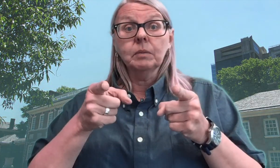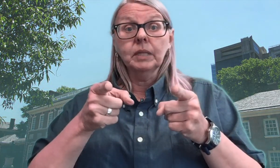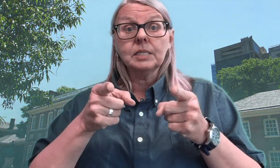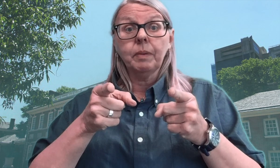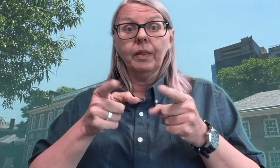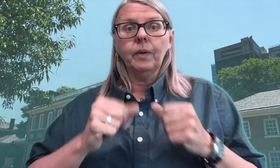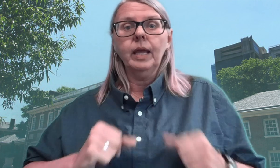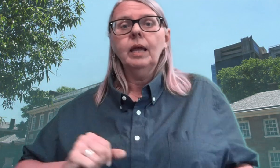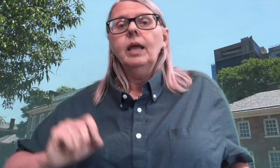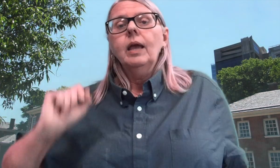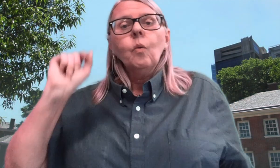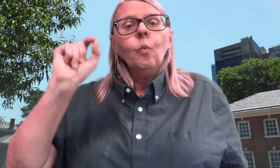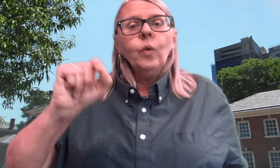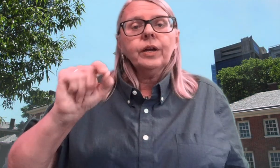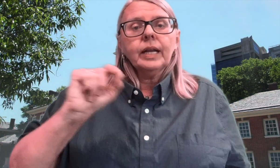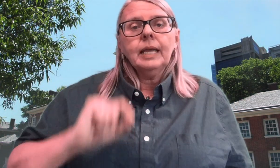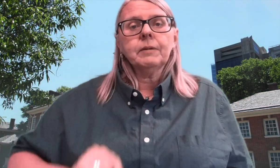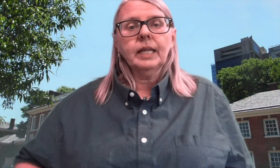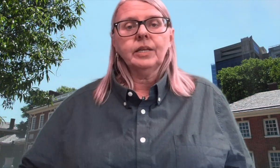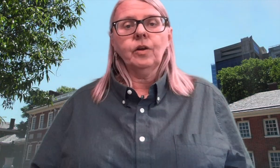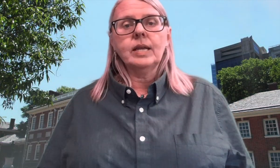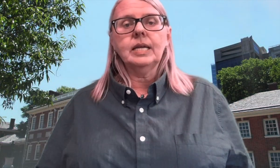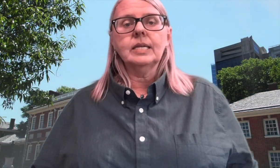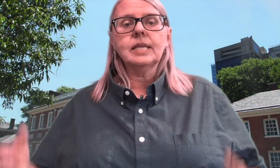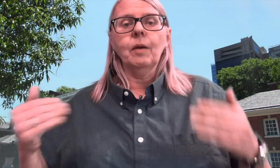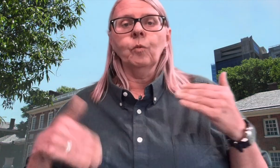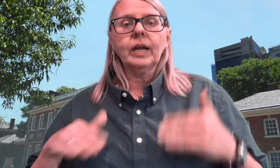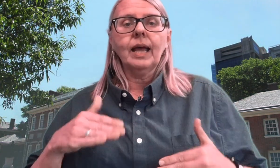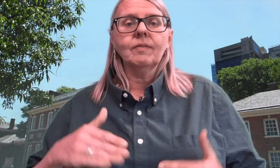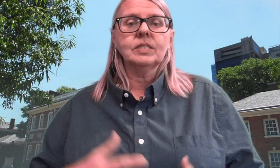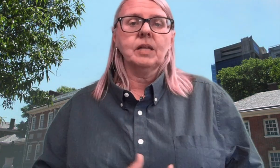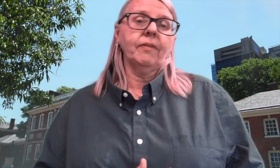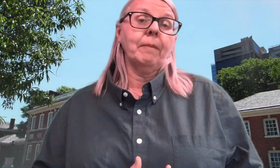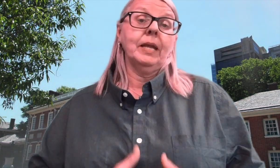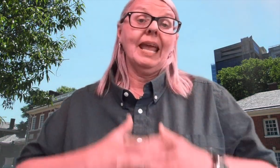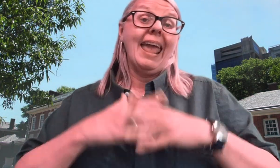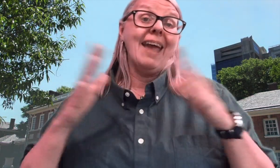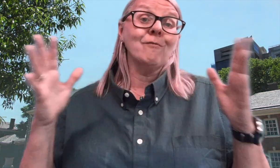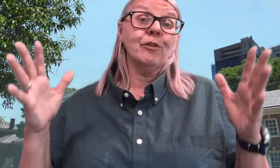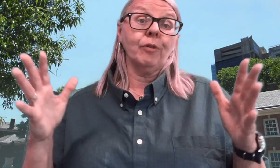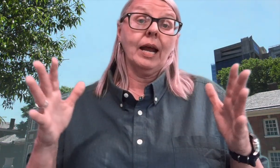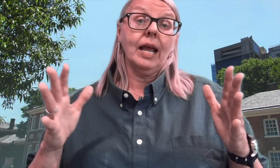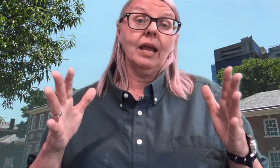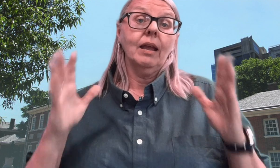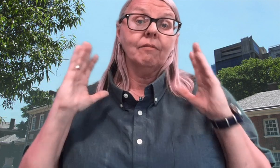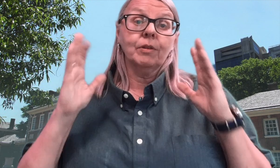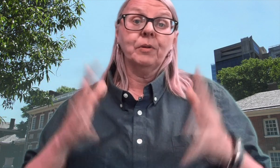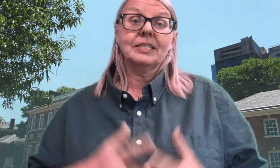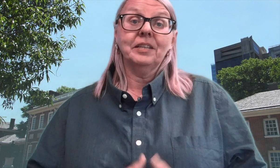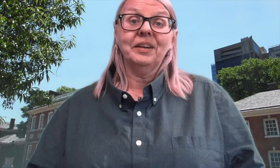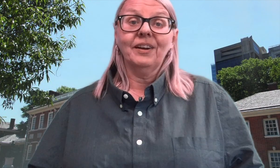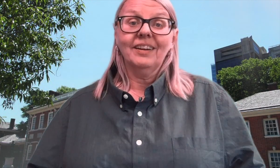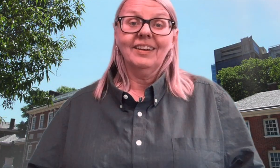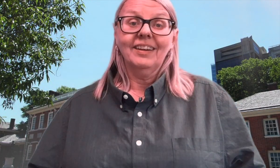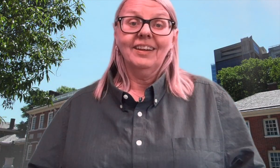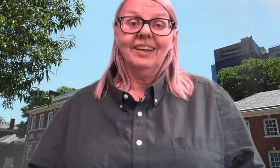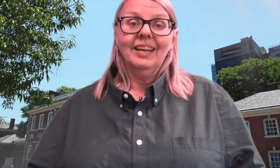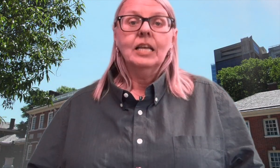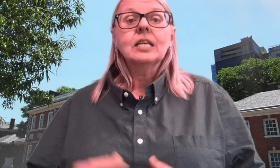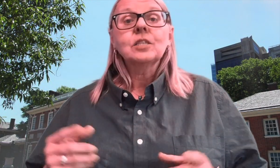list, by the way. We're going to keep collecting your ideas and we're going to have stuff happening every Friday for the rest of the year. So